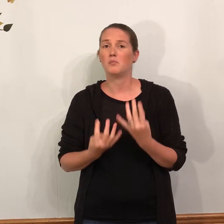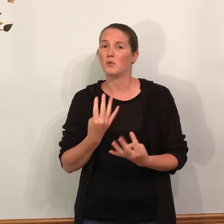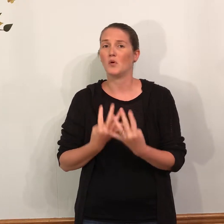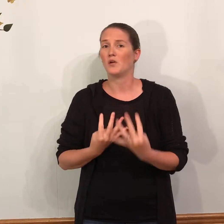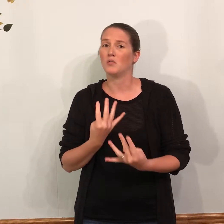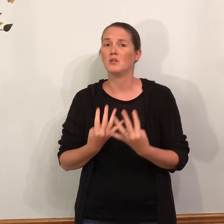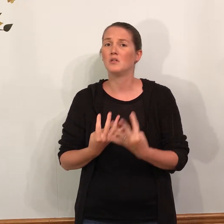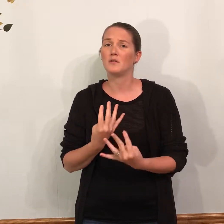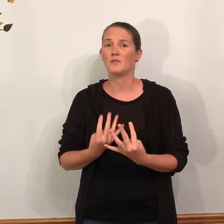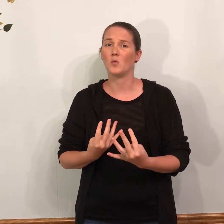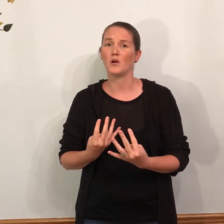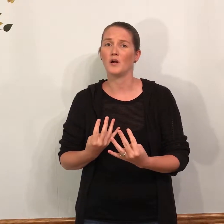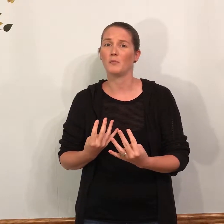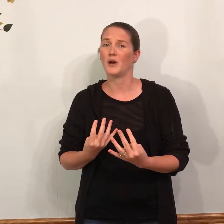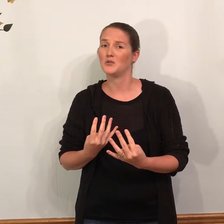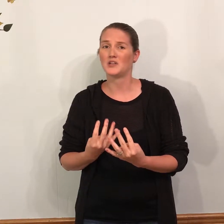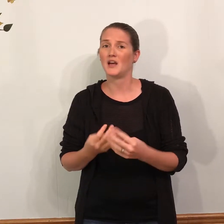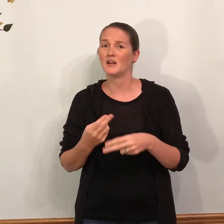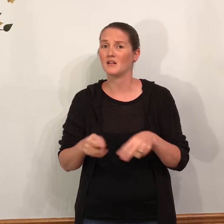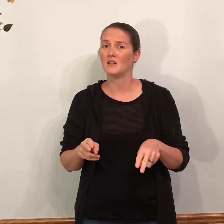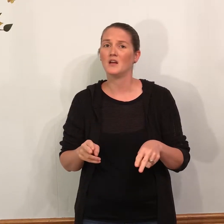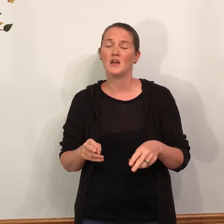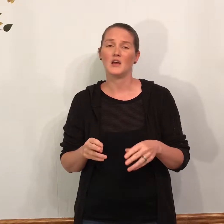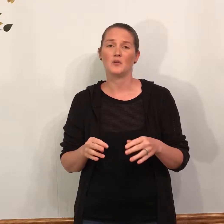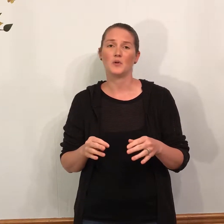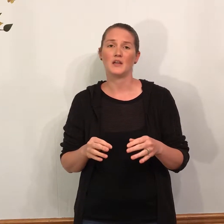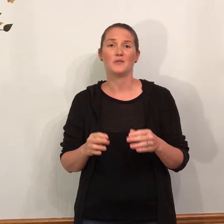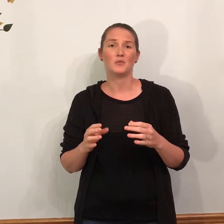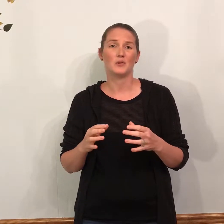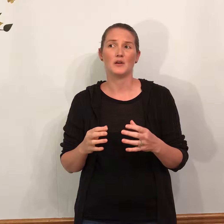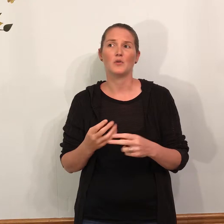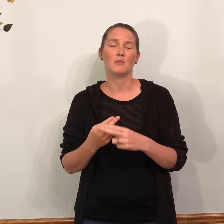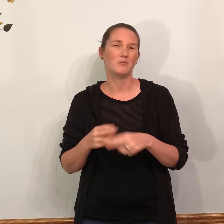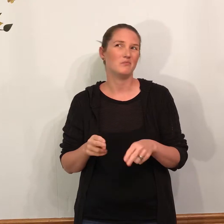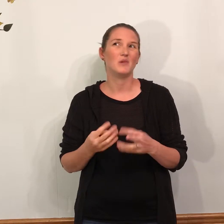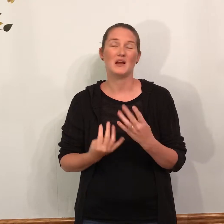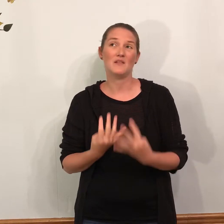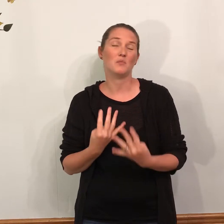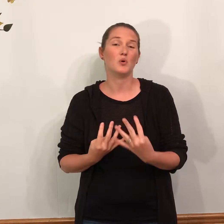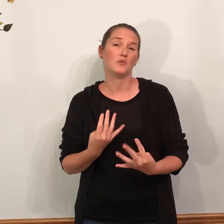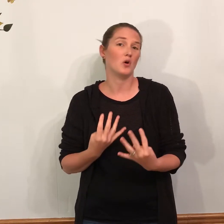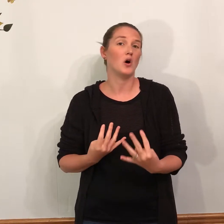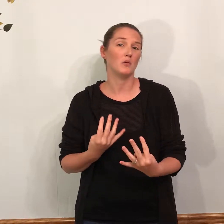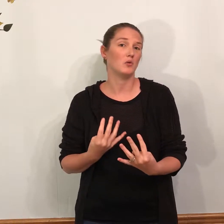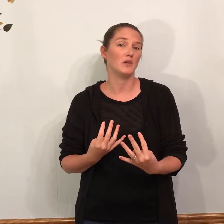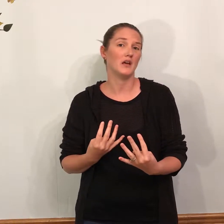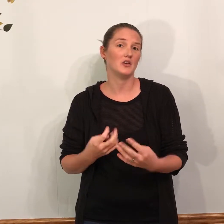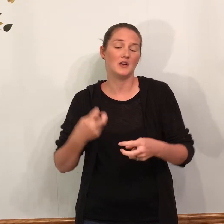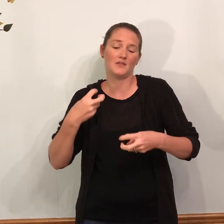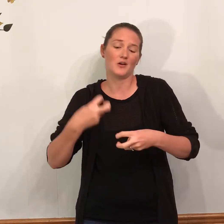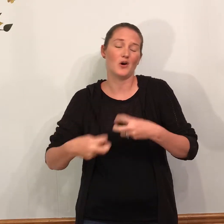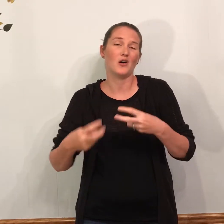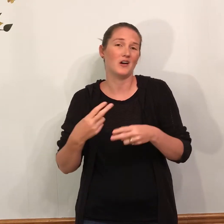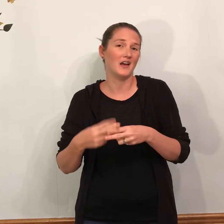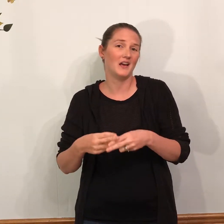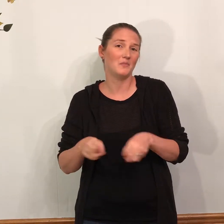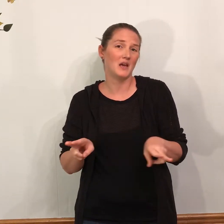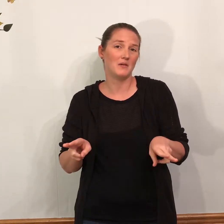boil for poached egg. If you want to get really, or, or even boiled for hard boiled egg. You could even go hard egg, maybe.